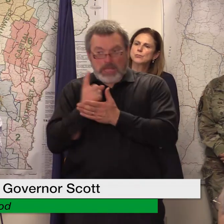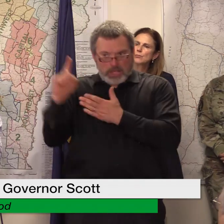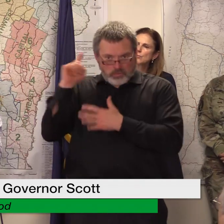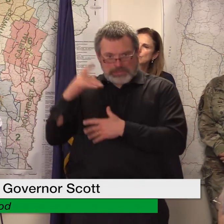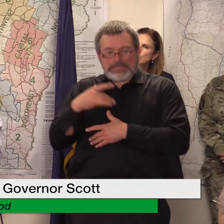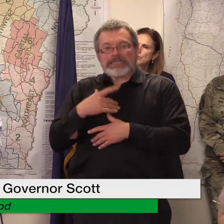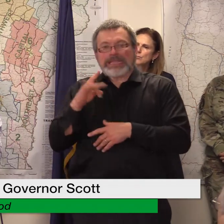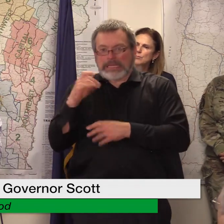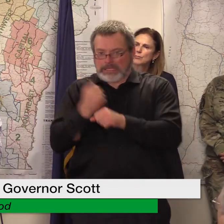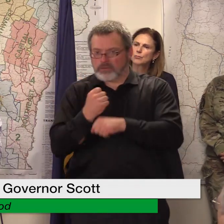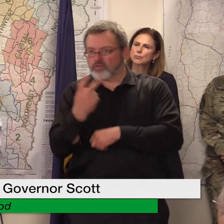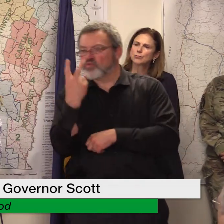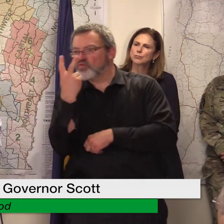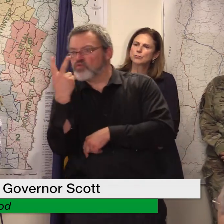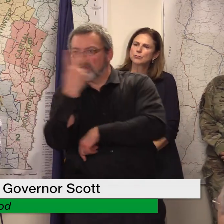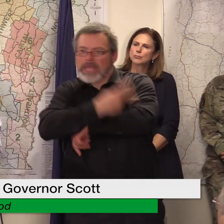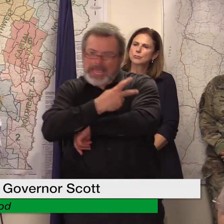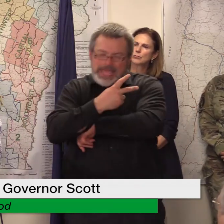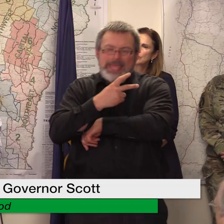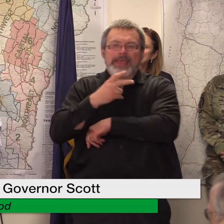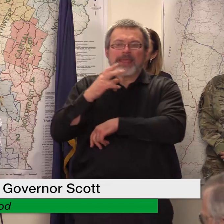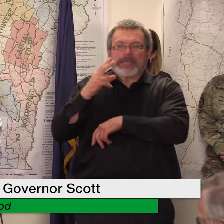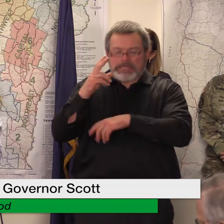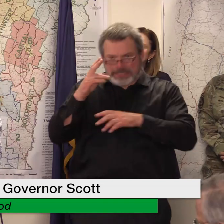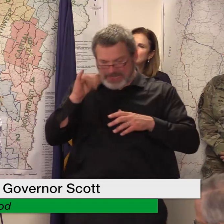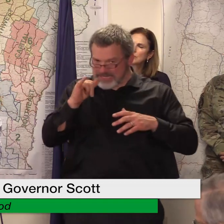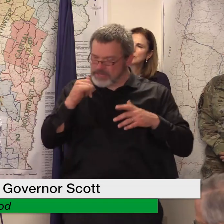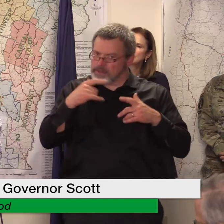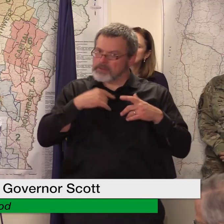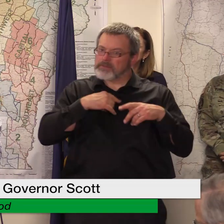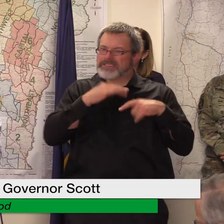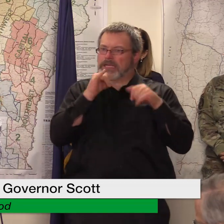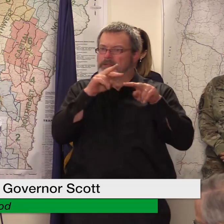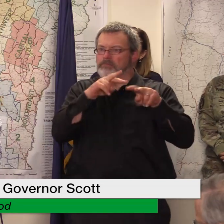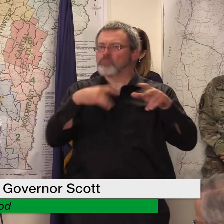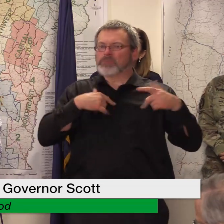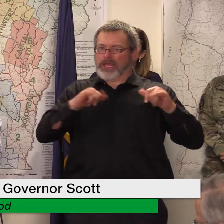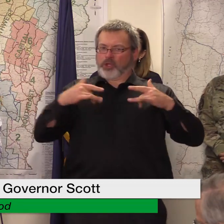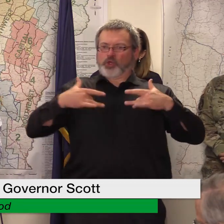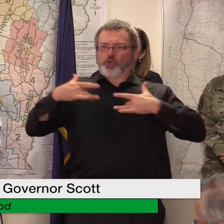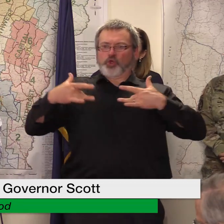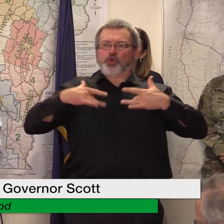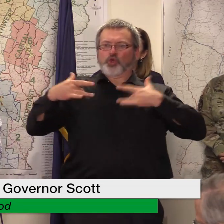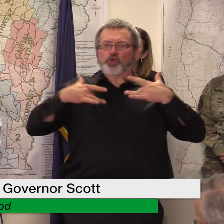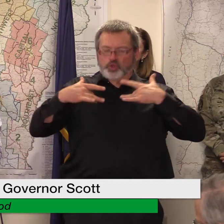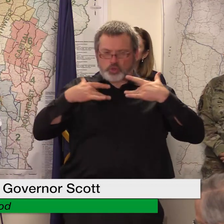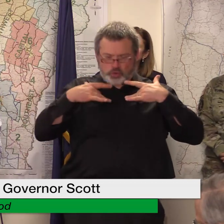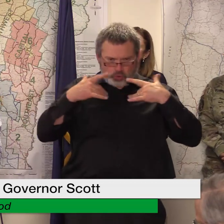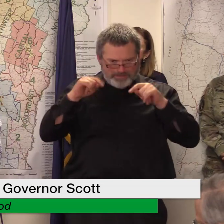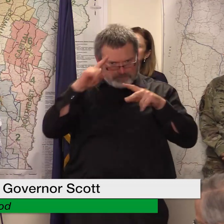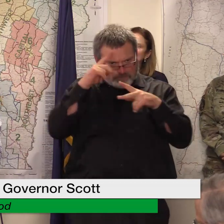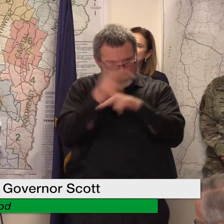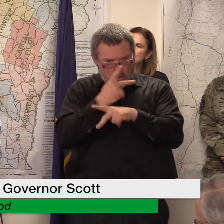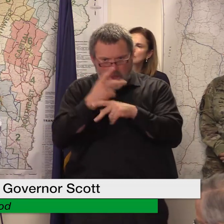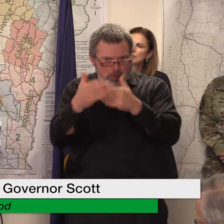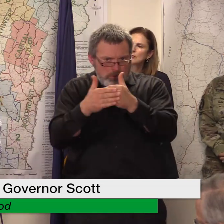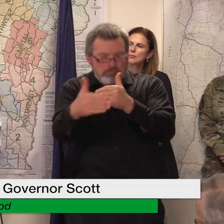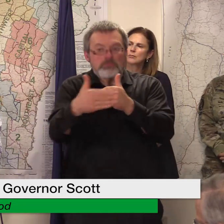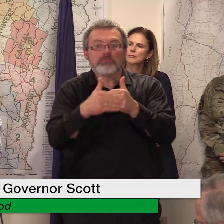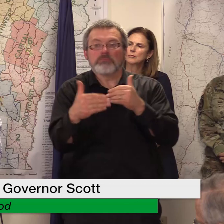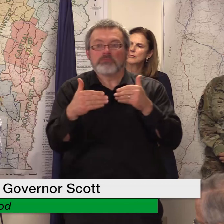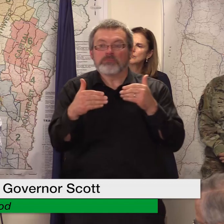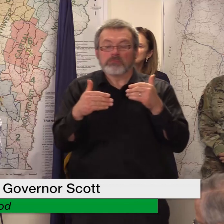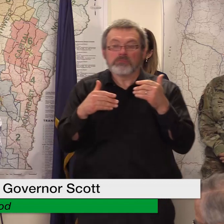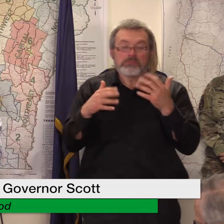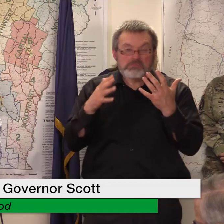will be a concern it's something we're monitoring we're working uh behind the scenes to work on you know availability whether it